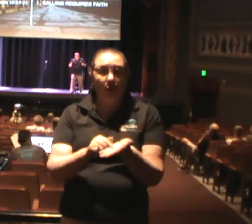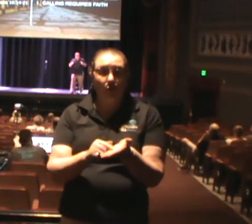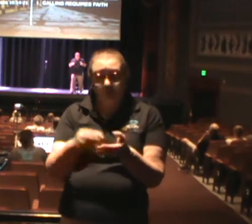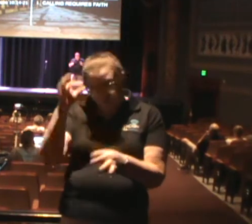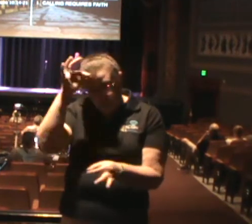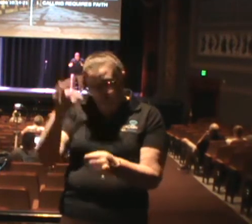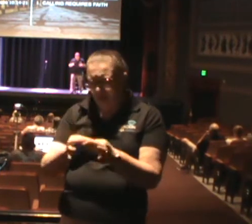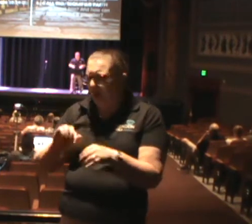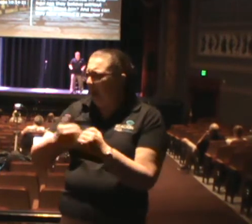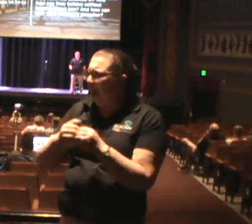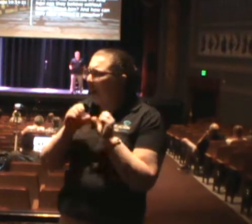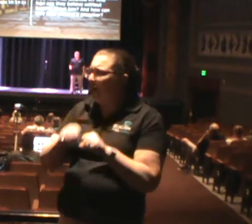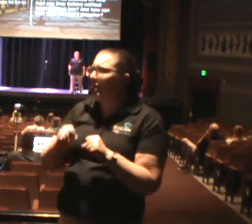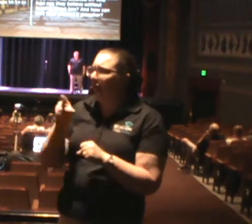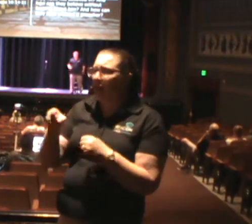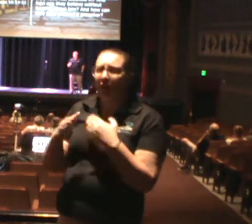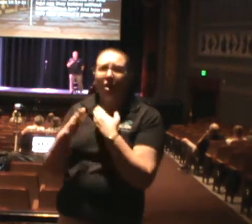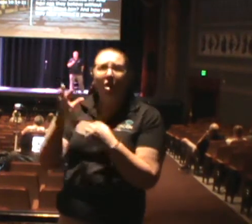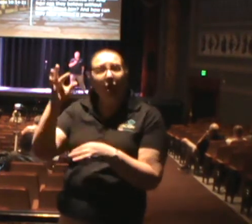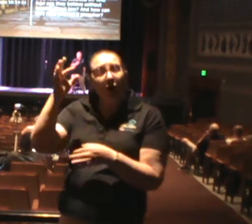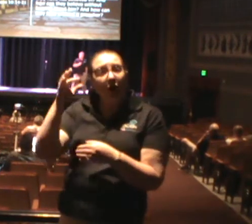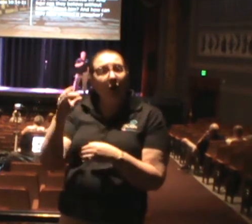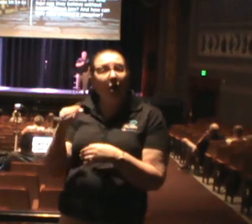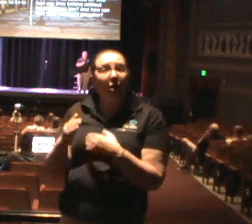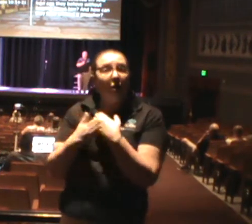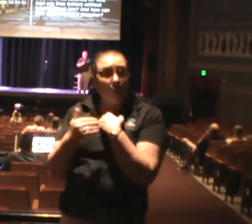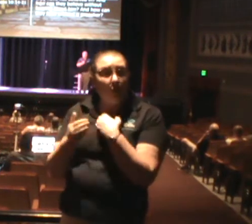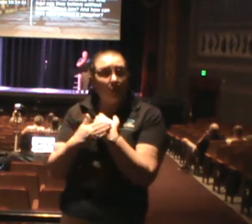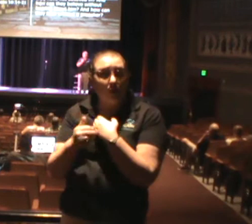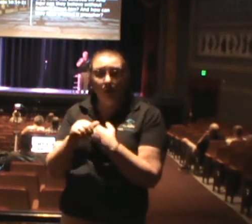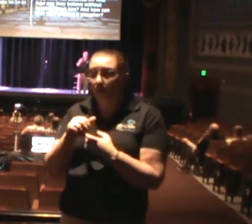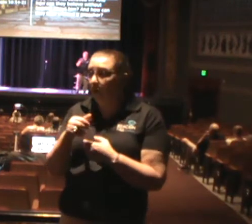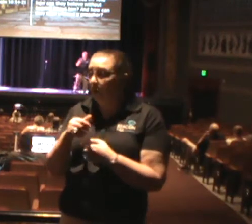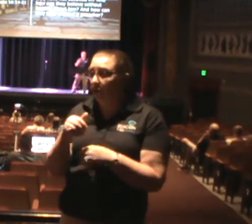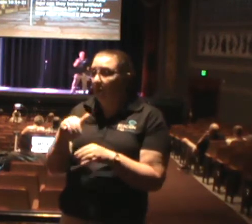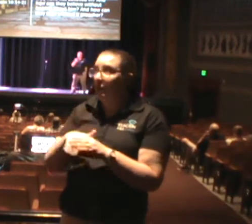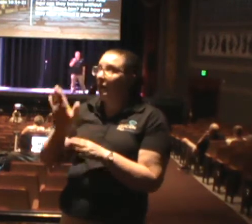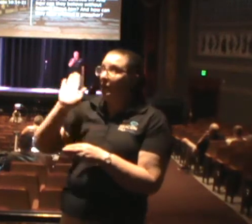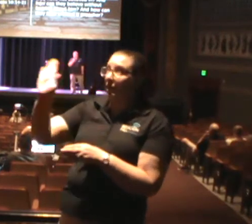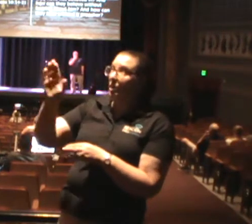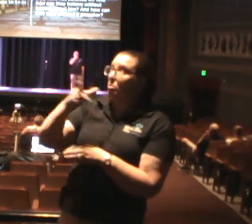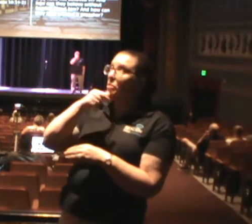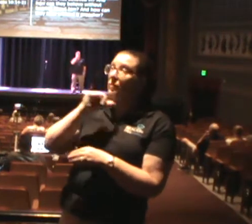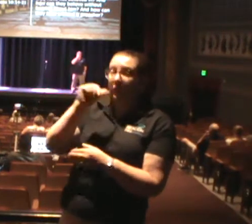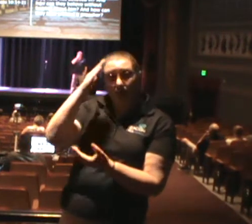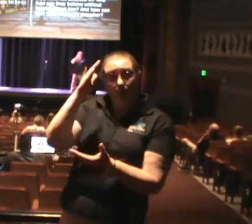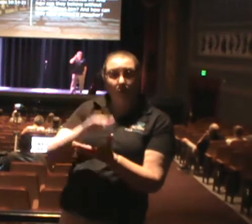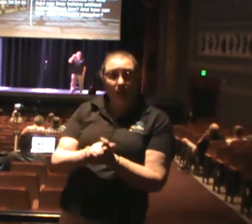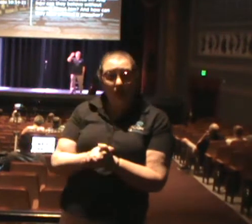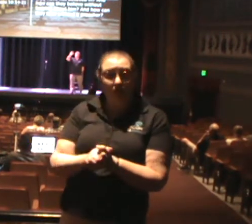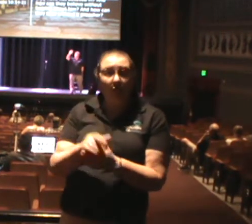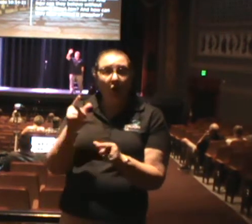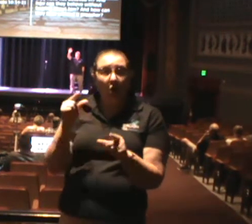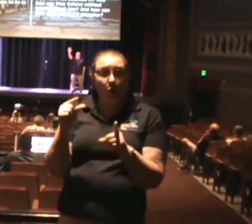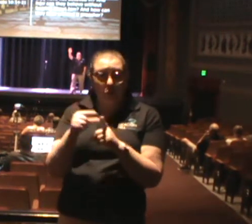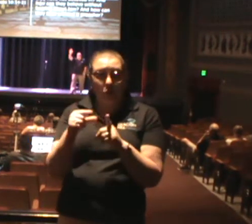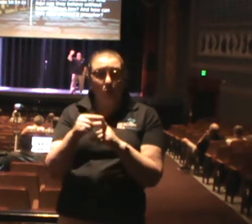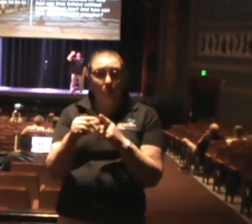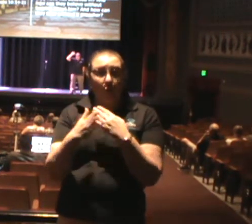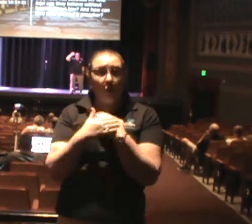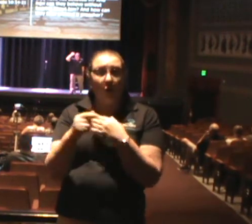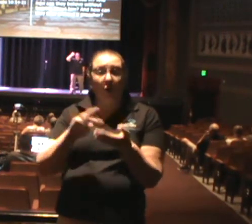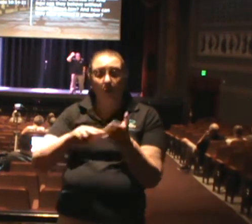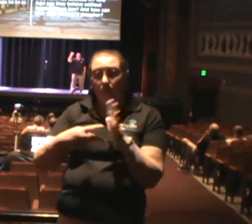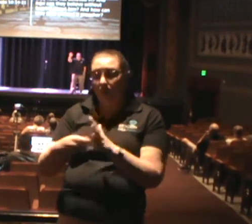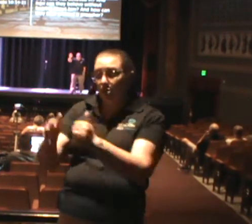him they have not believed in? See, this word call, this word call in the Old Testament metaphor means to worship